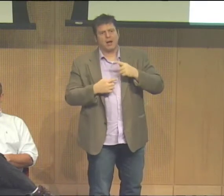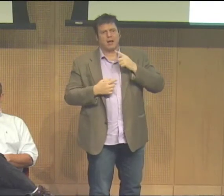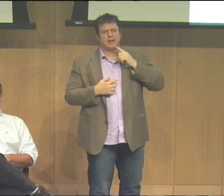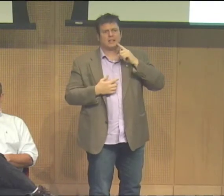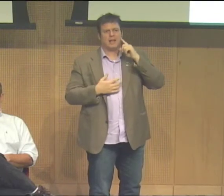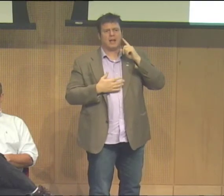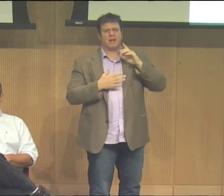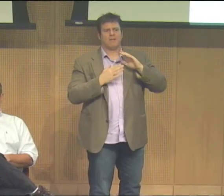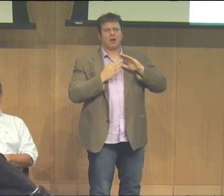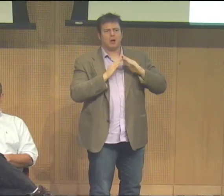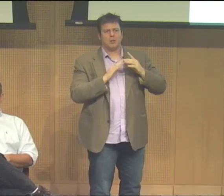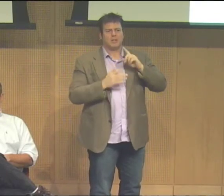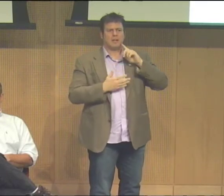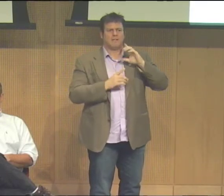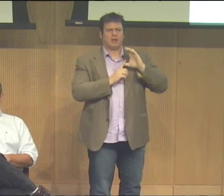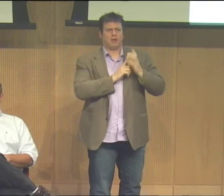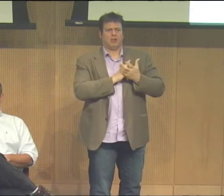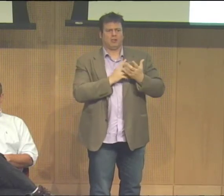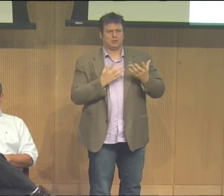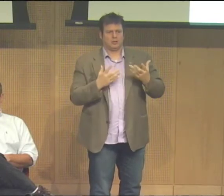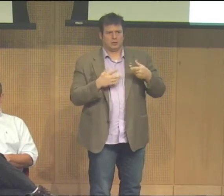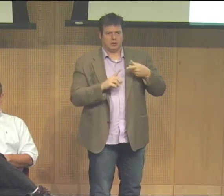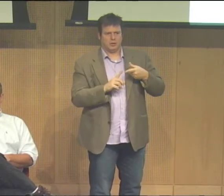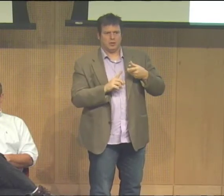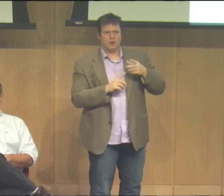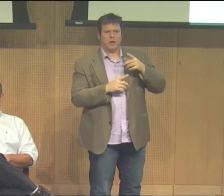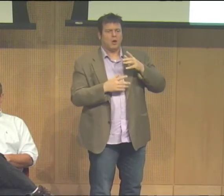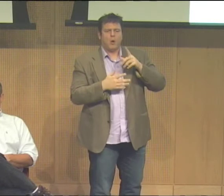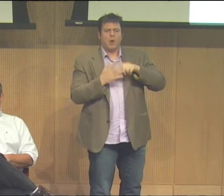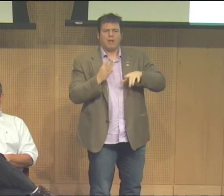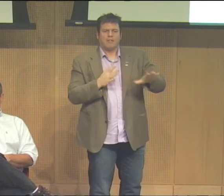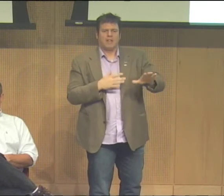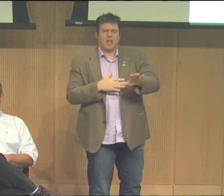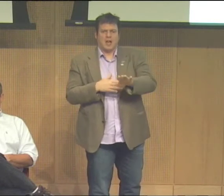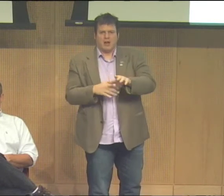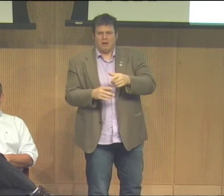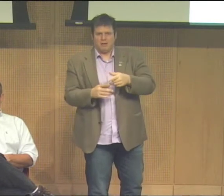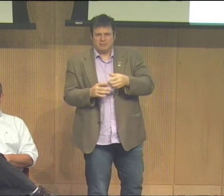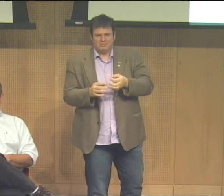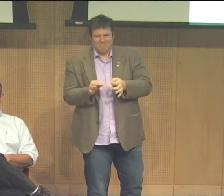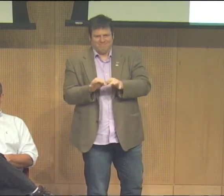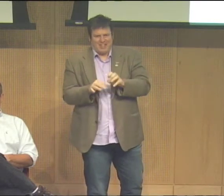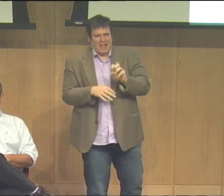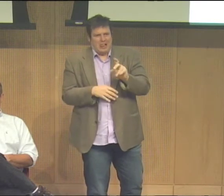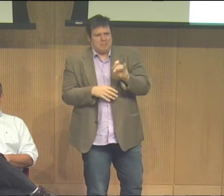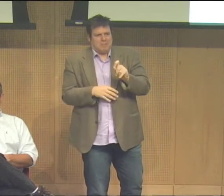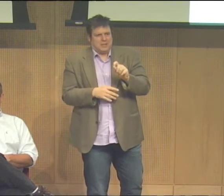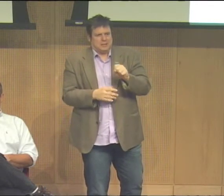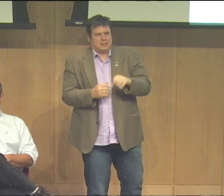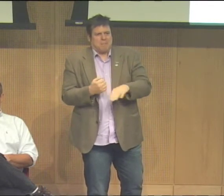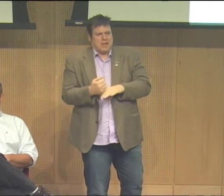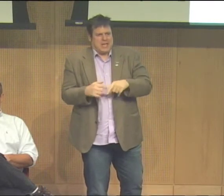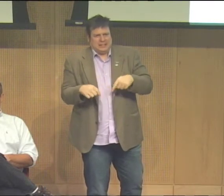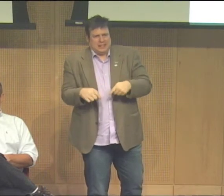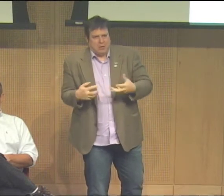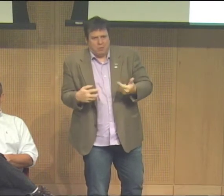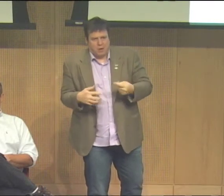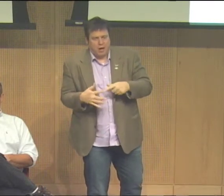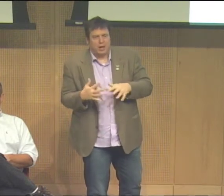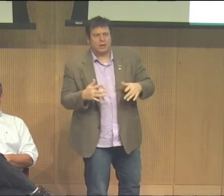the important aspects of deaf community and deaf culture that would stand out the most and be the most extant for us all? And so what are the elements? What